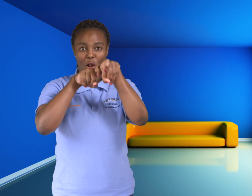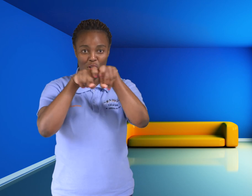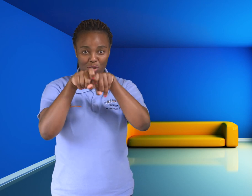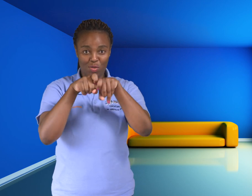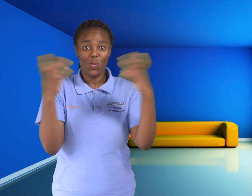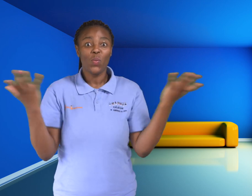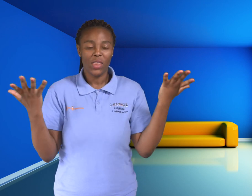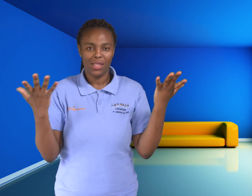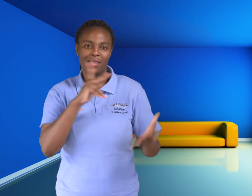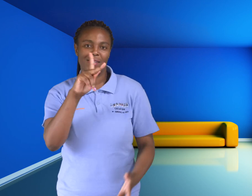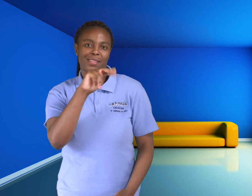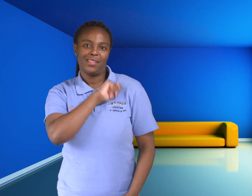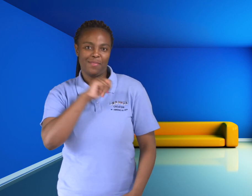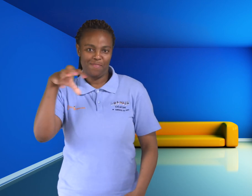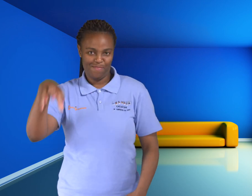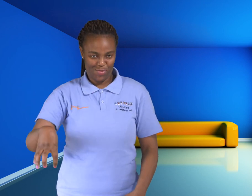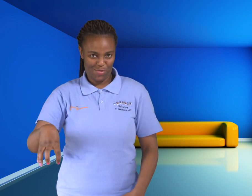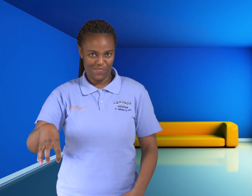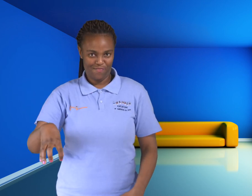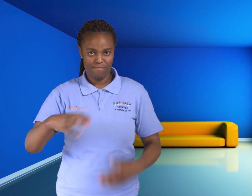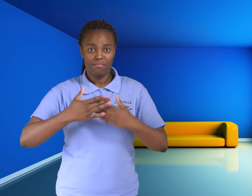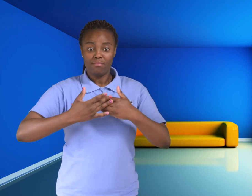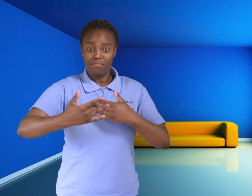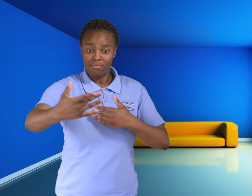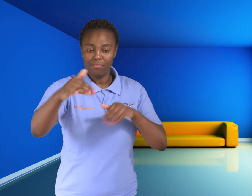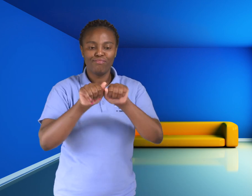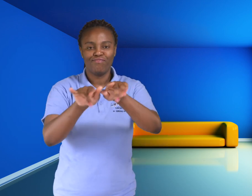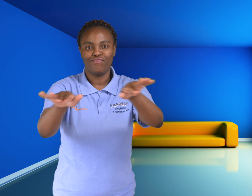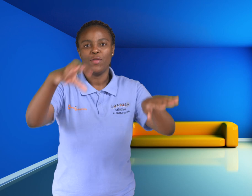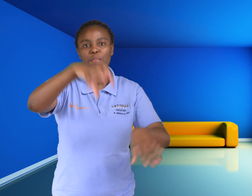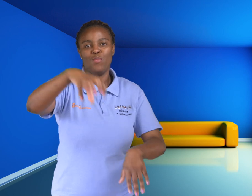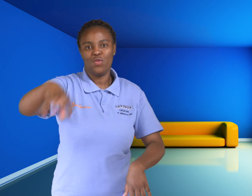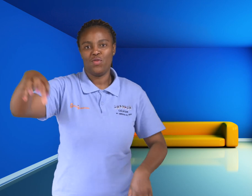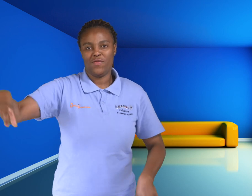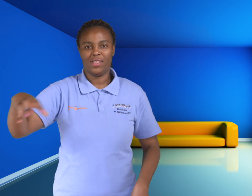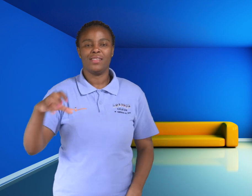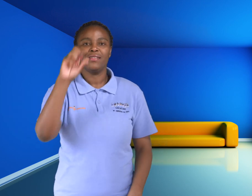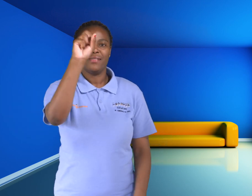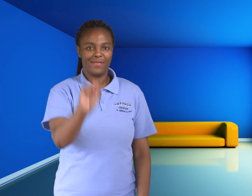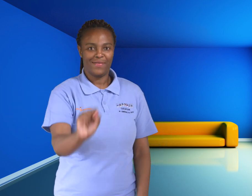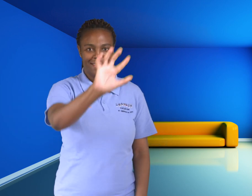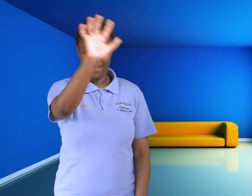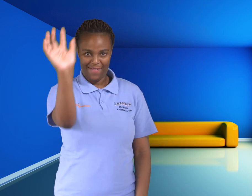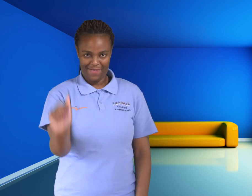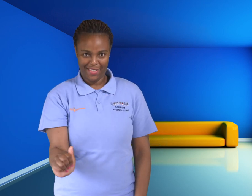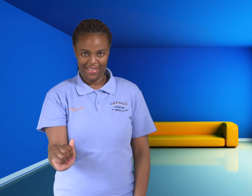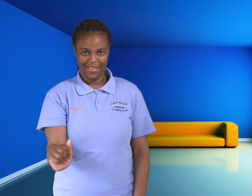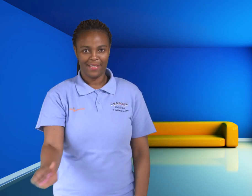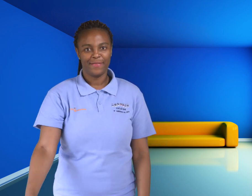moment, this is just a pilot project in Kwazulu-Natal, but in the future, it should spread to other provinces around